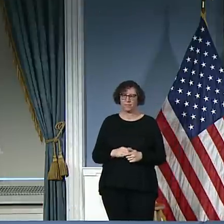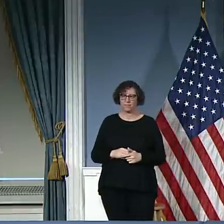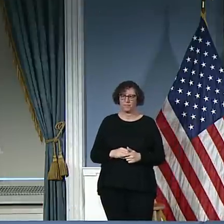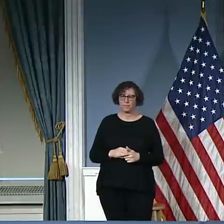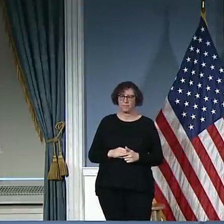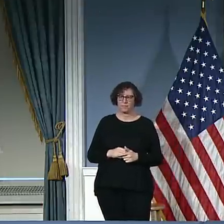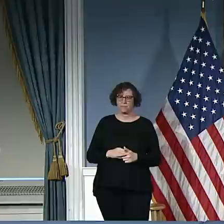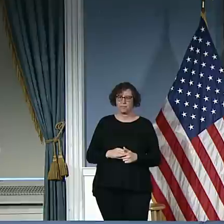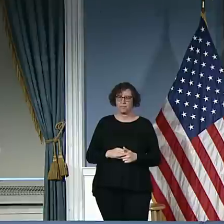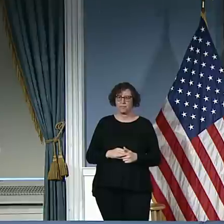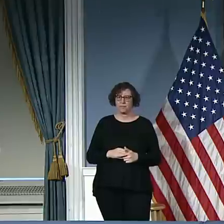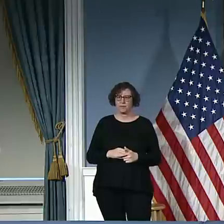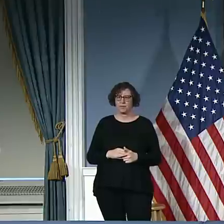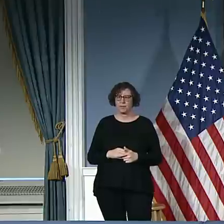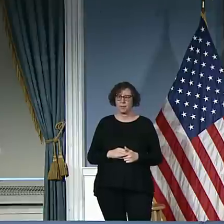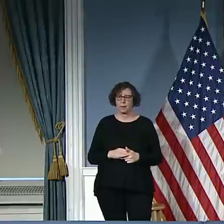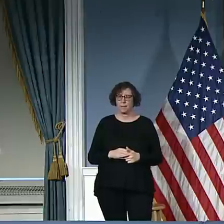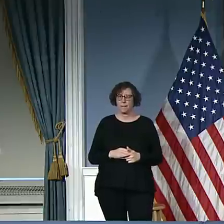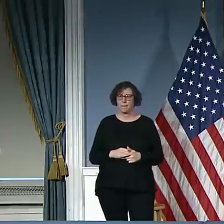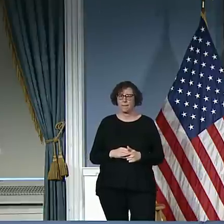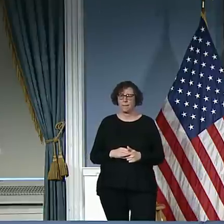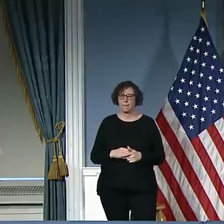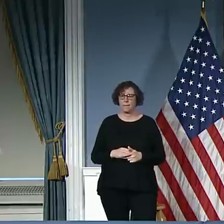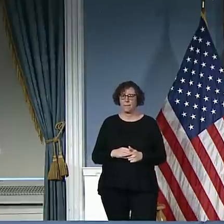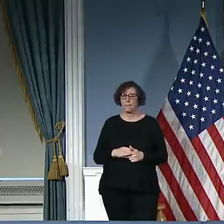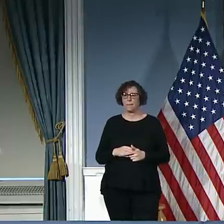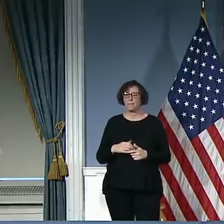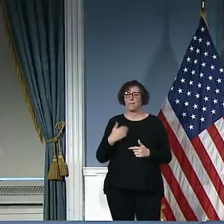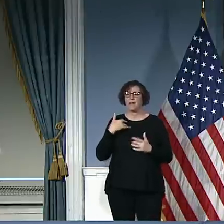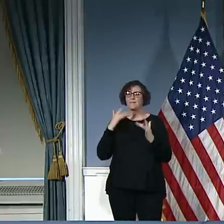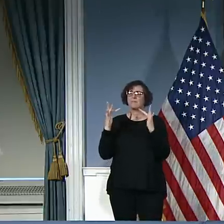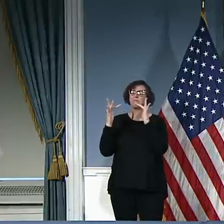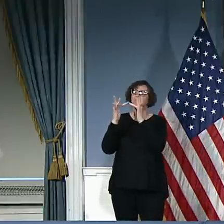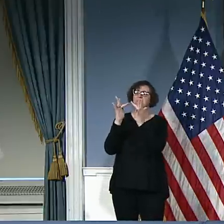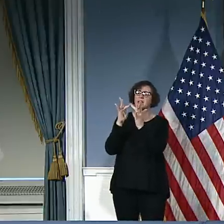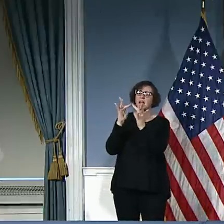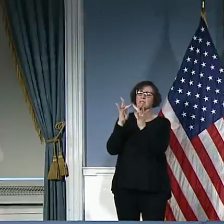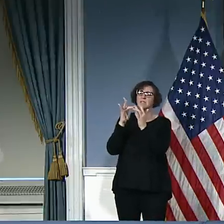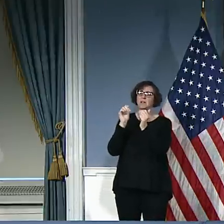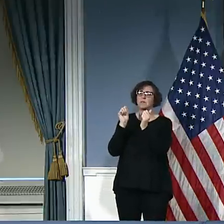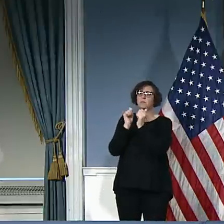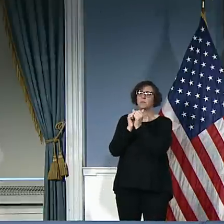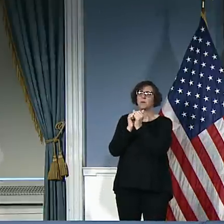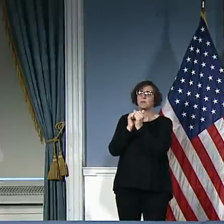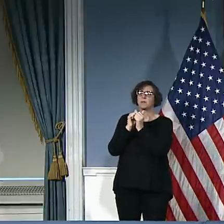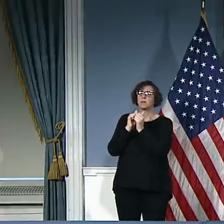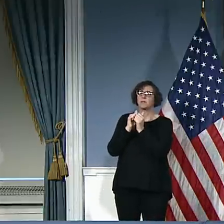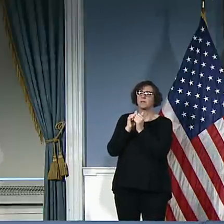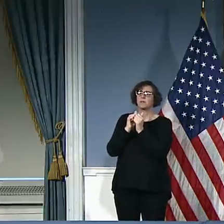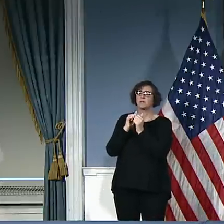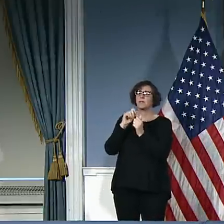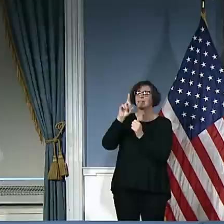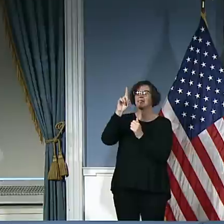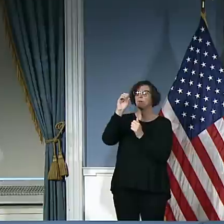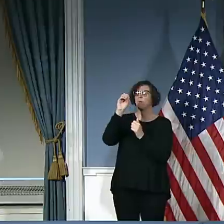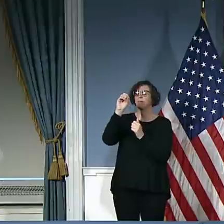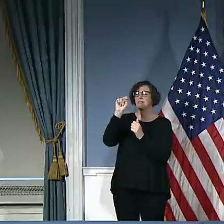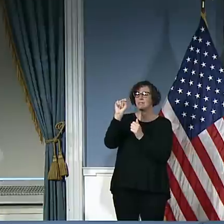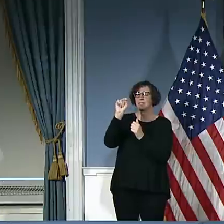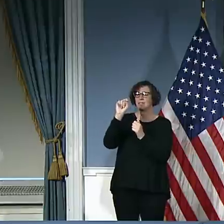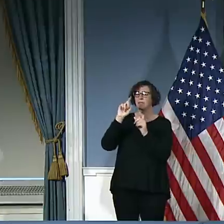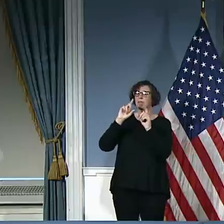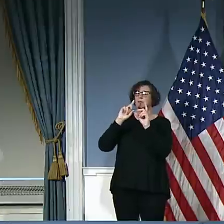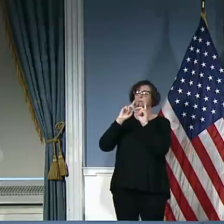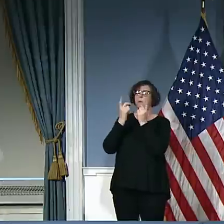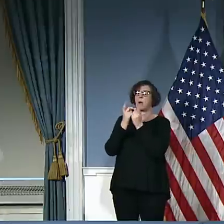I have been in touch with several members from DoD today about some of the resources that they're looking at bringing in. And